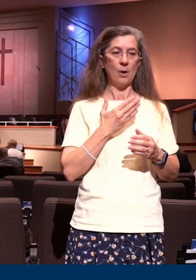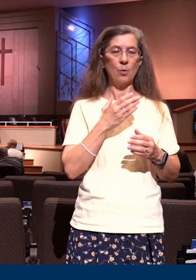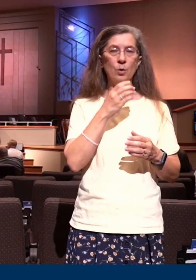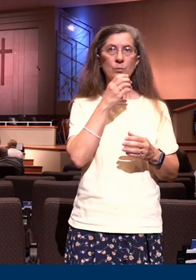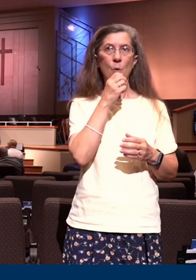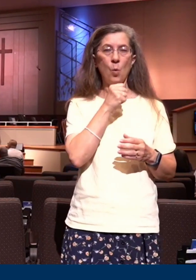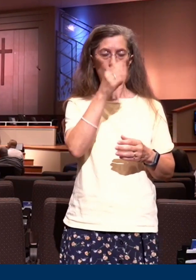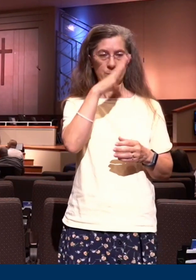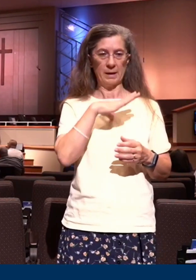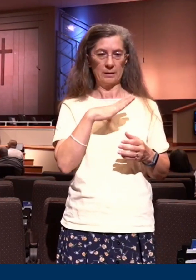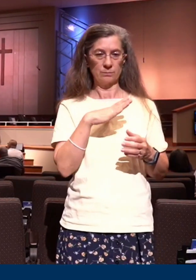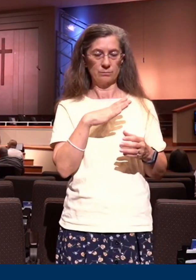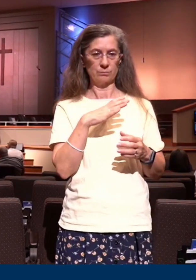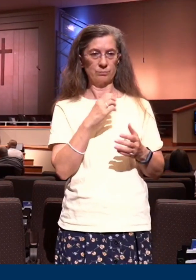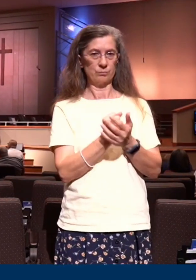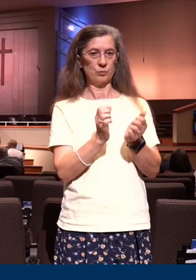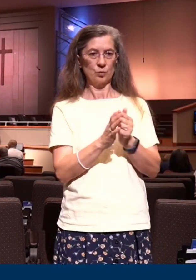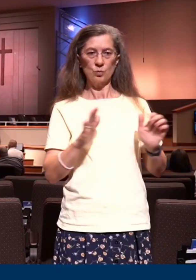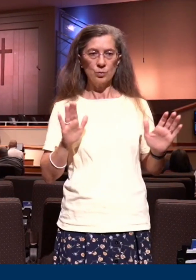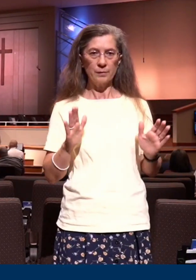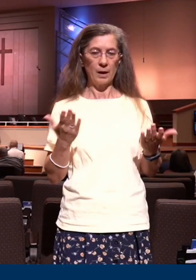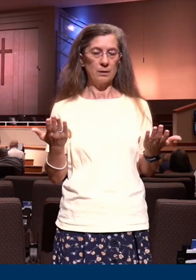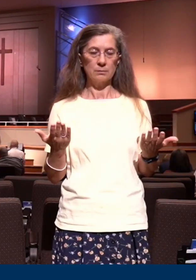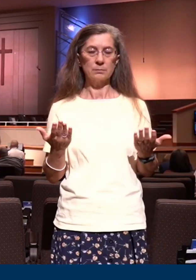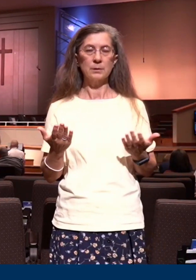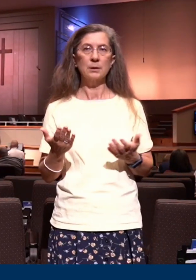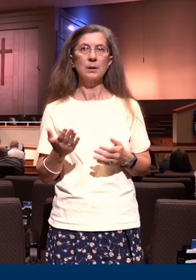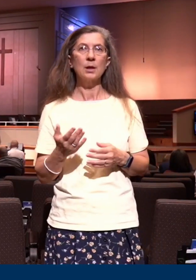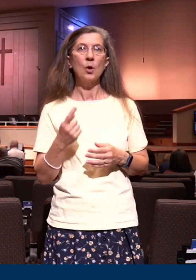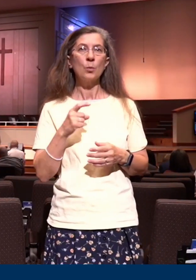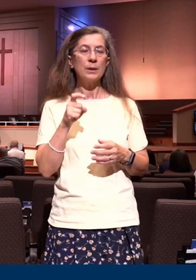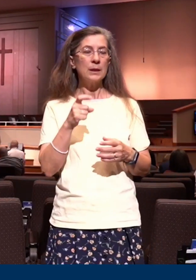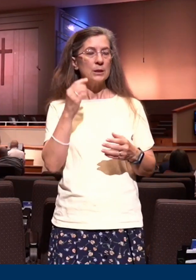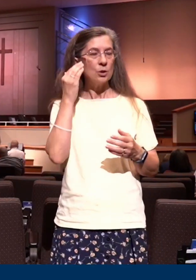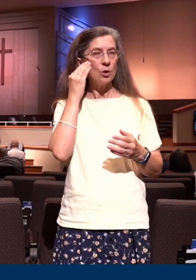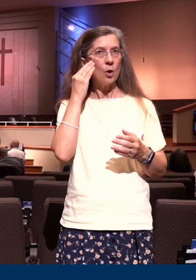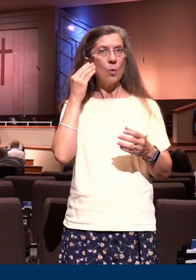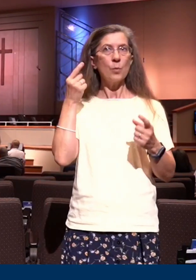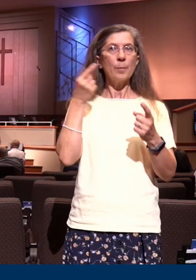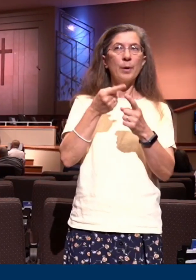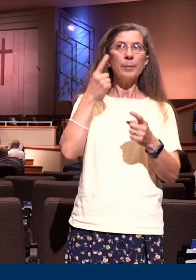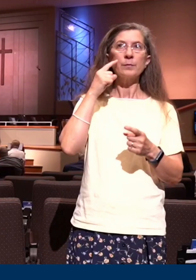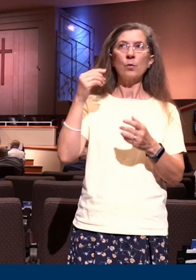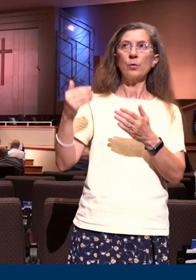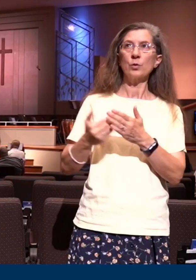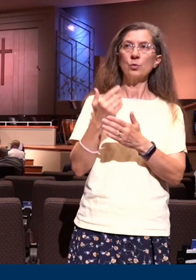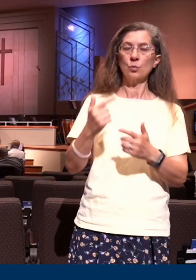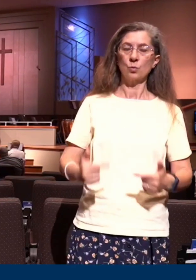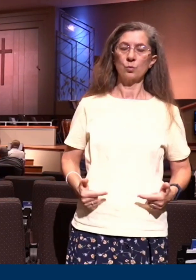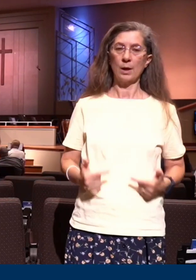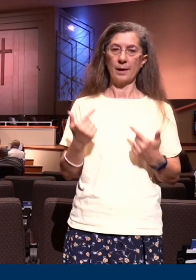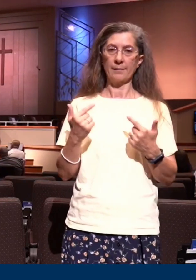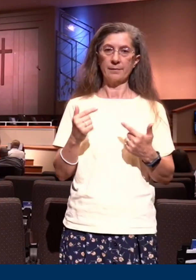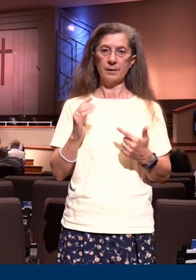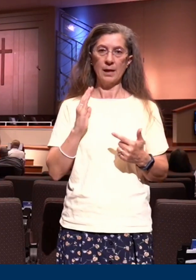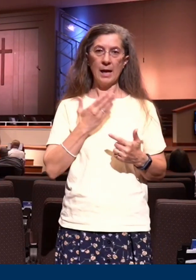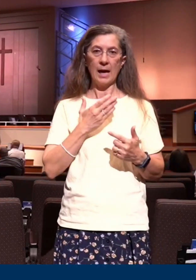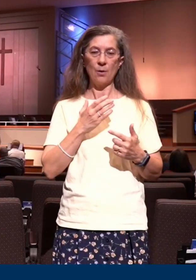know this. What does God want you to know about the purpose of the new life? First of all, that the old man is crucified.